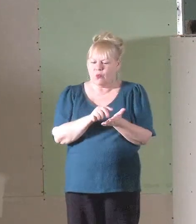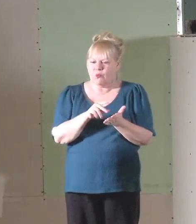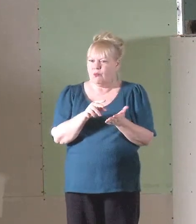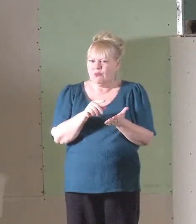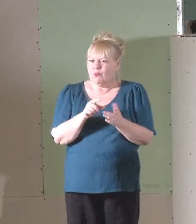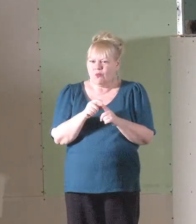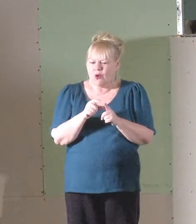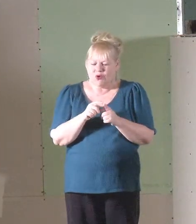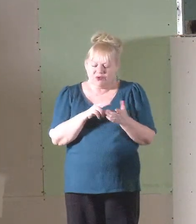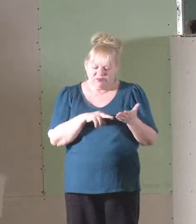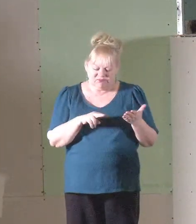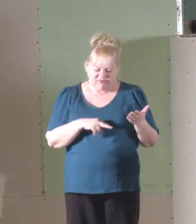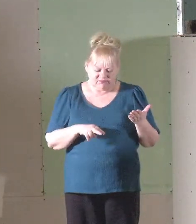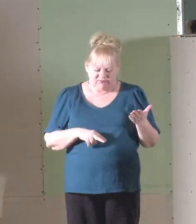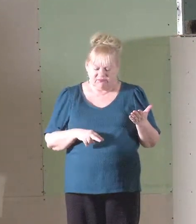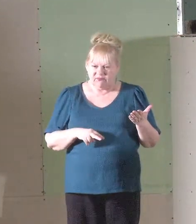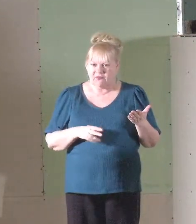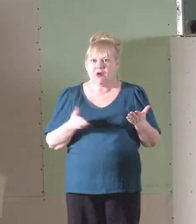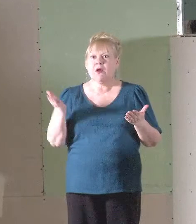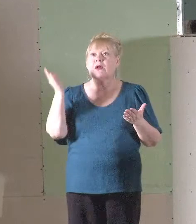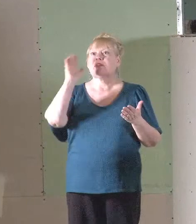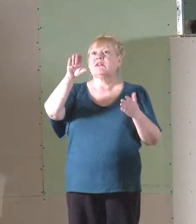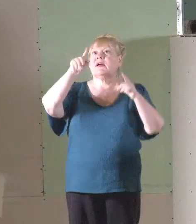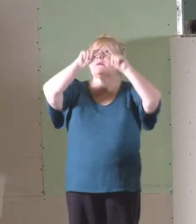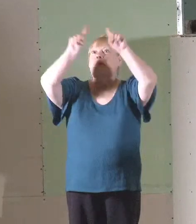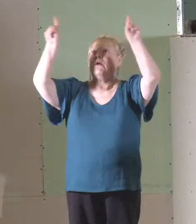or slapped on some banner.